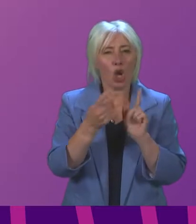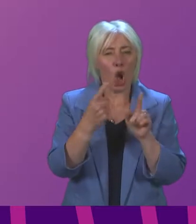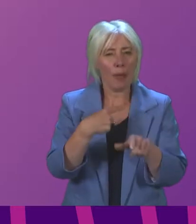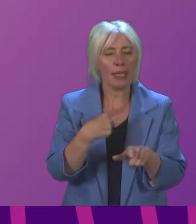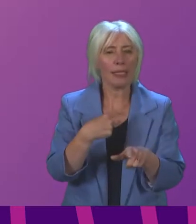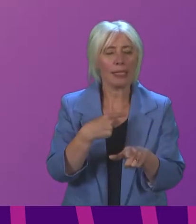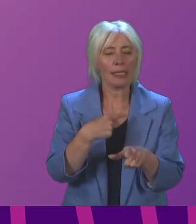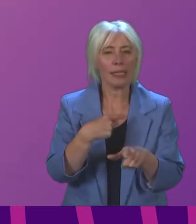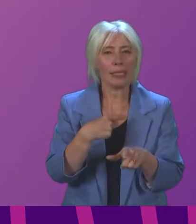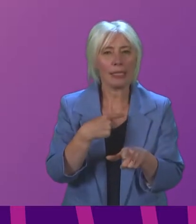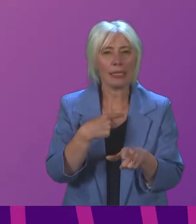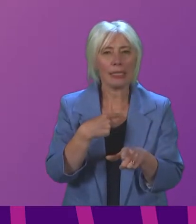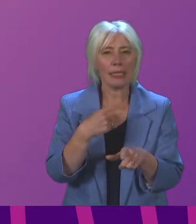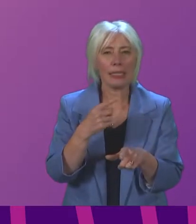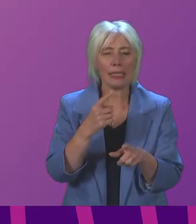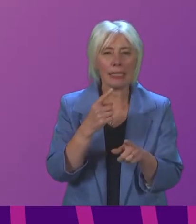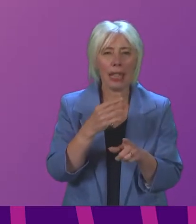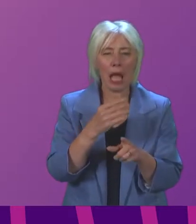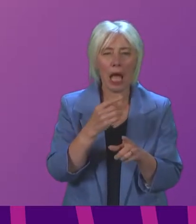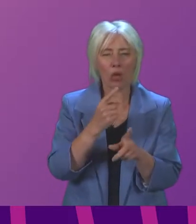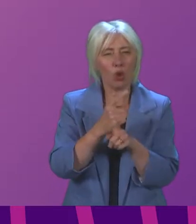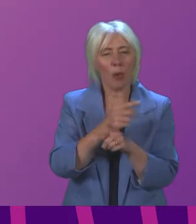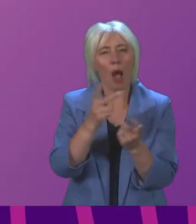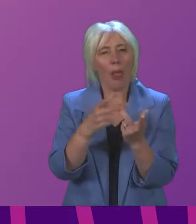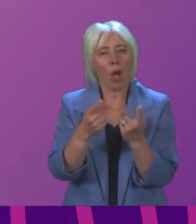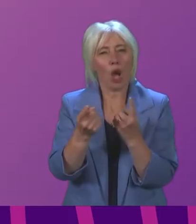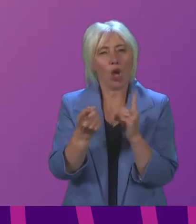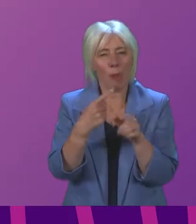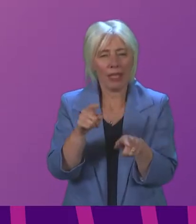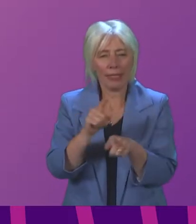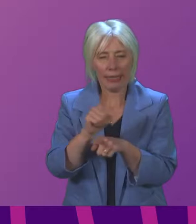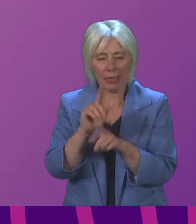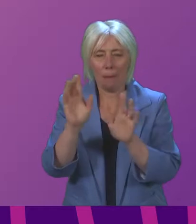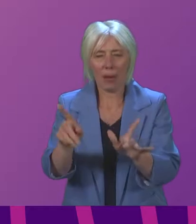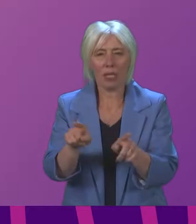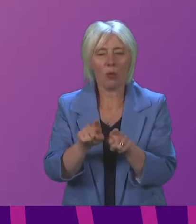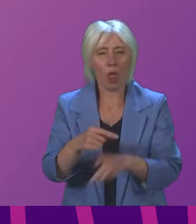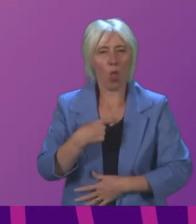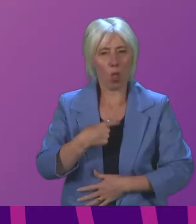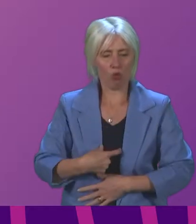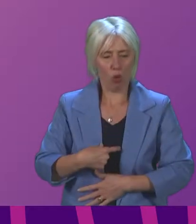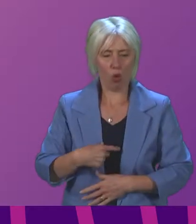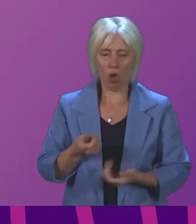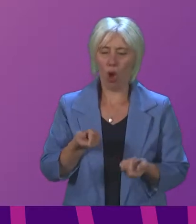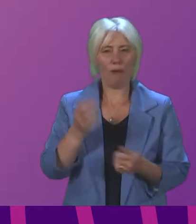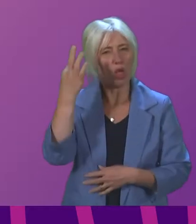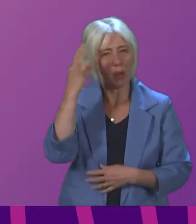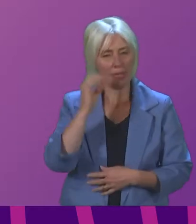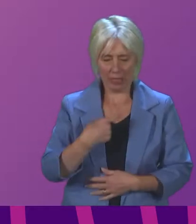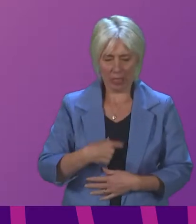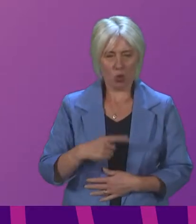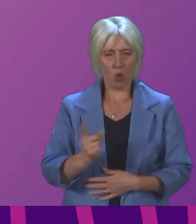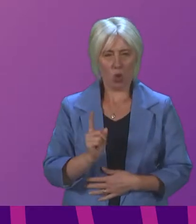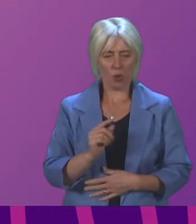to which I will come back to some further comments that Mr Coffey made in a moment about the role of the Committee and it